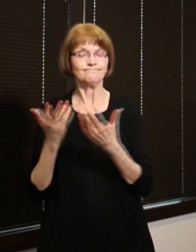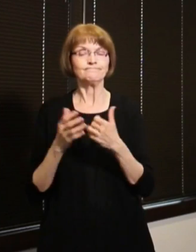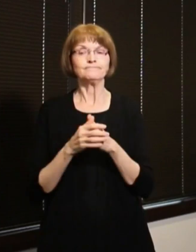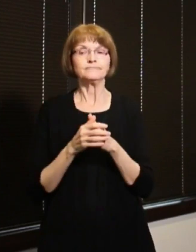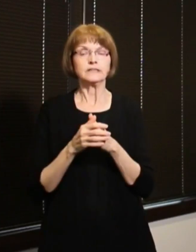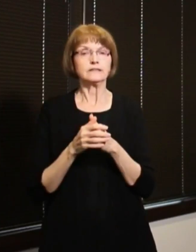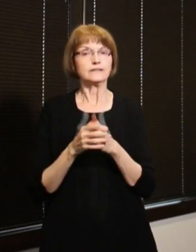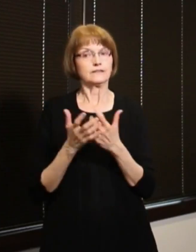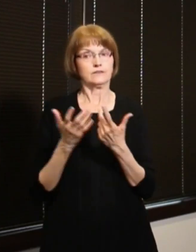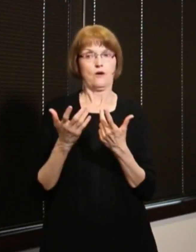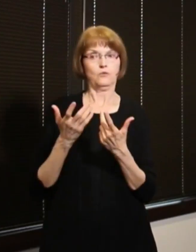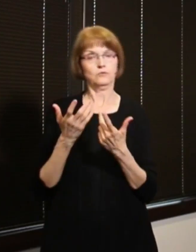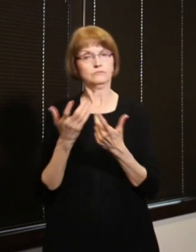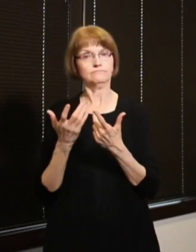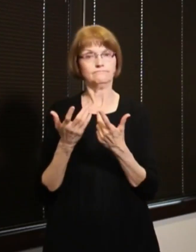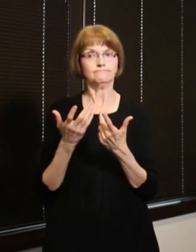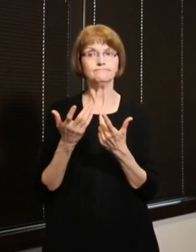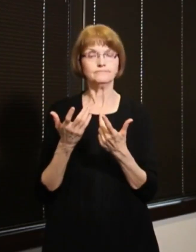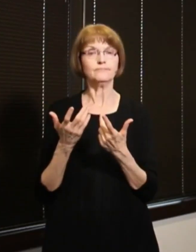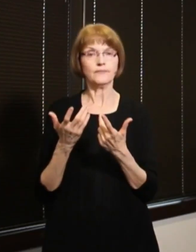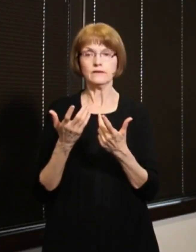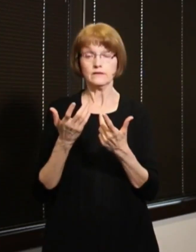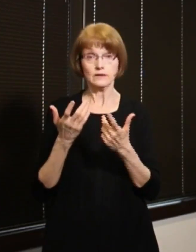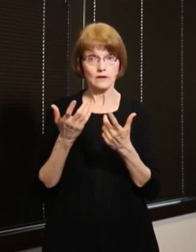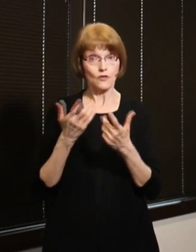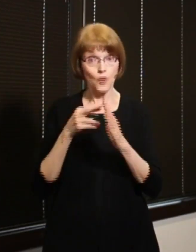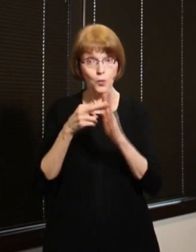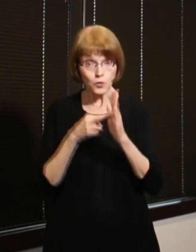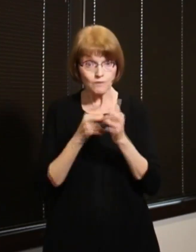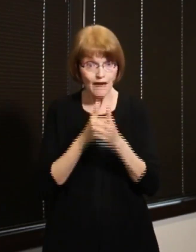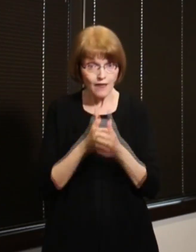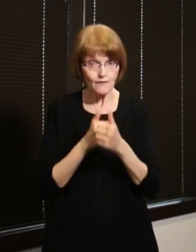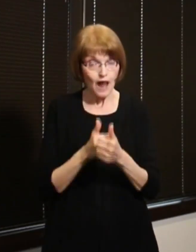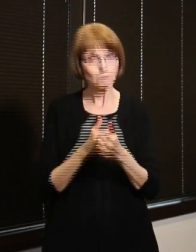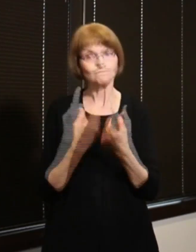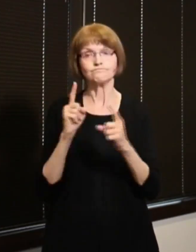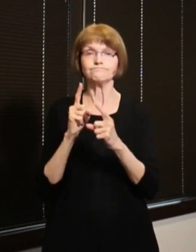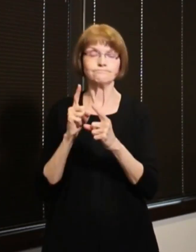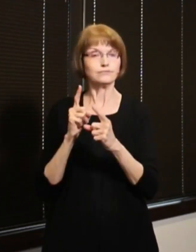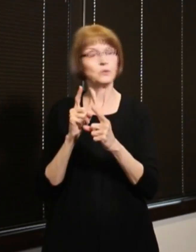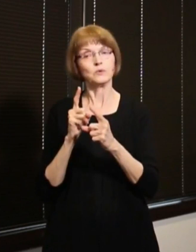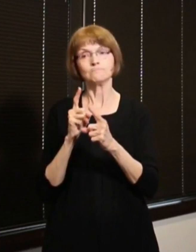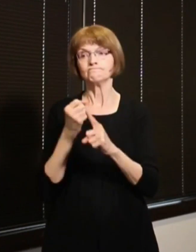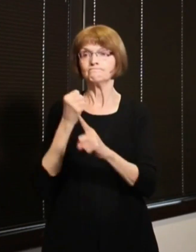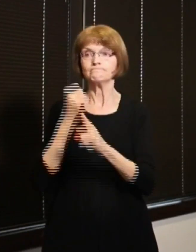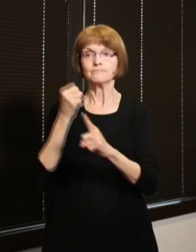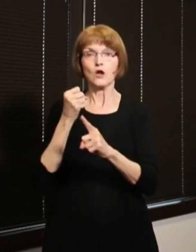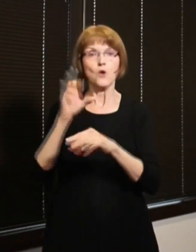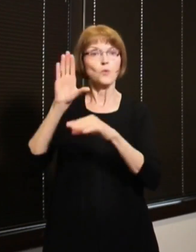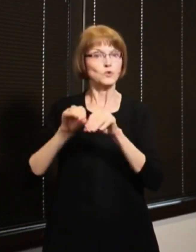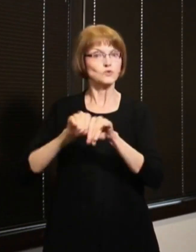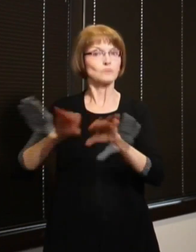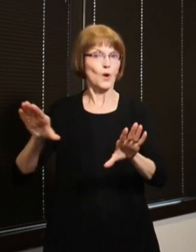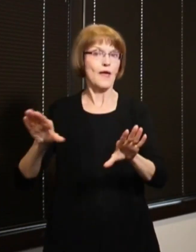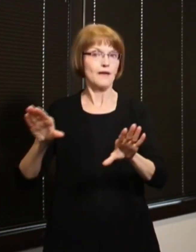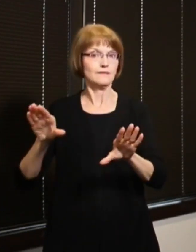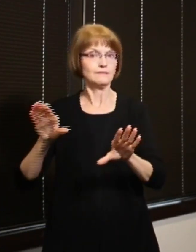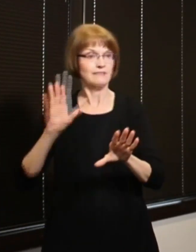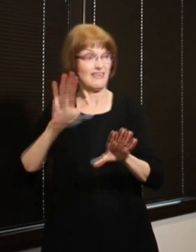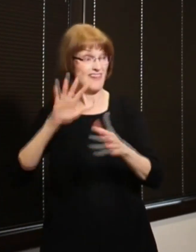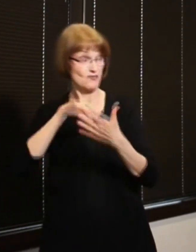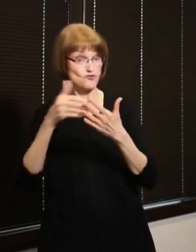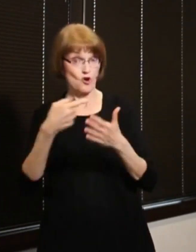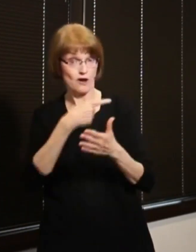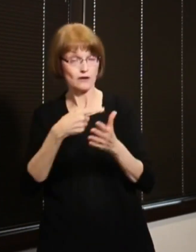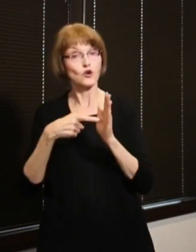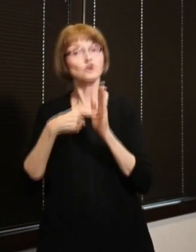impact on this data from all of those things we've been putting in place to reduce spread. again, this chart shows that